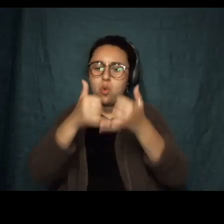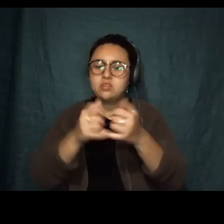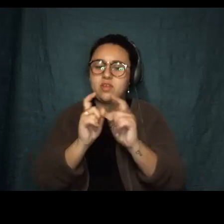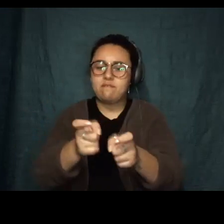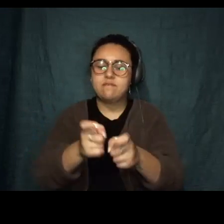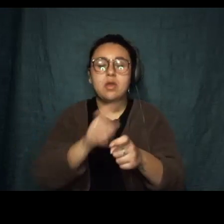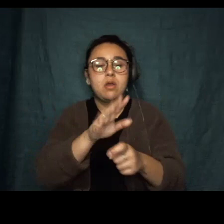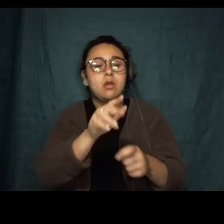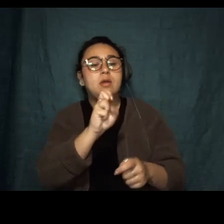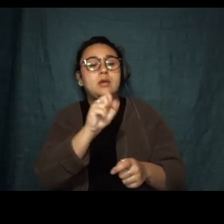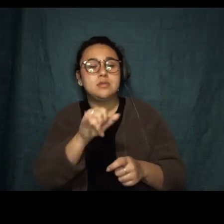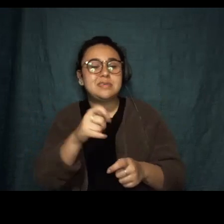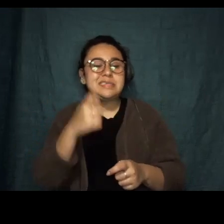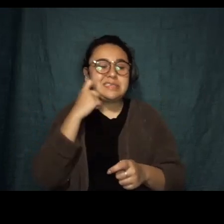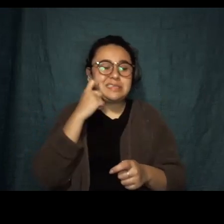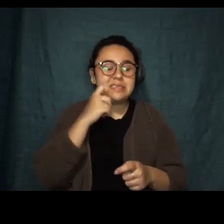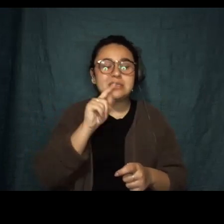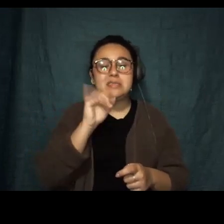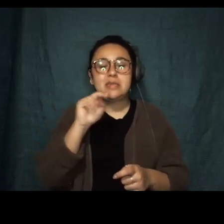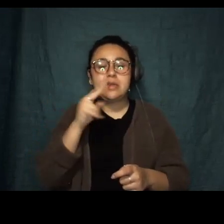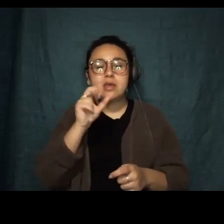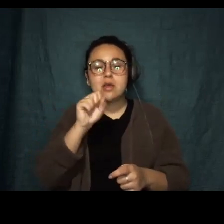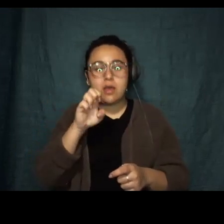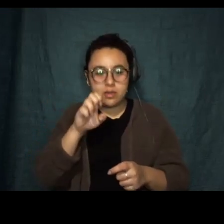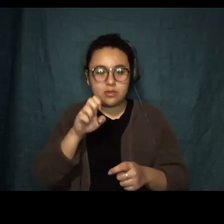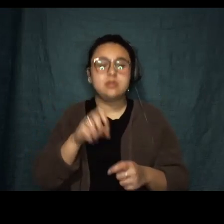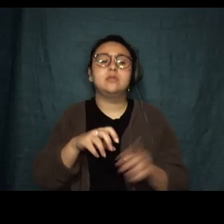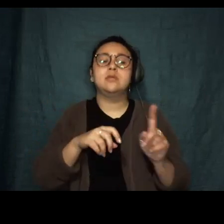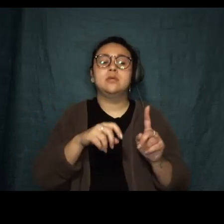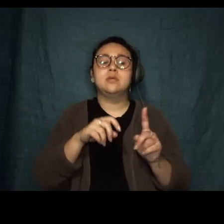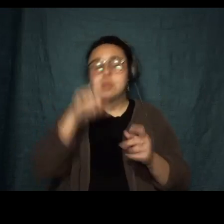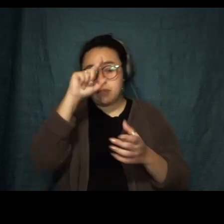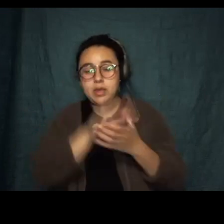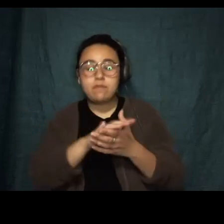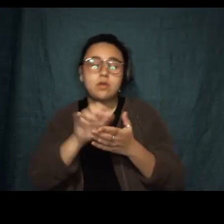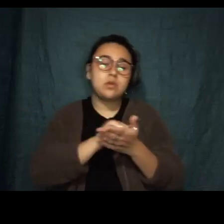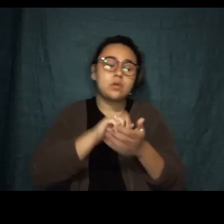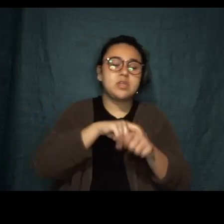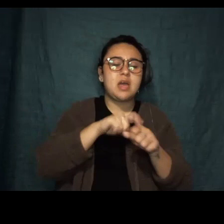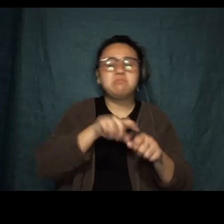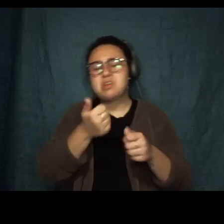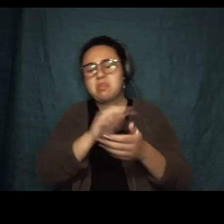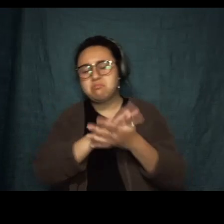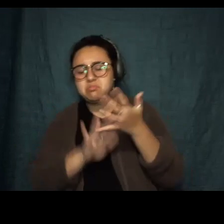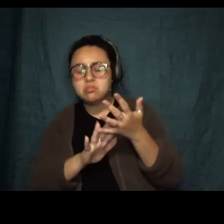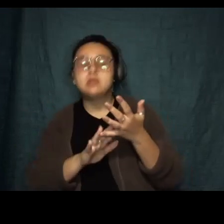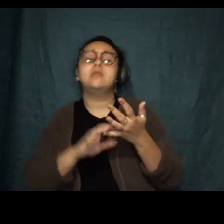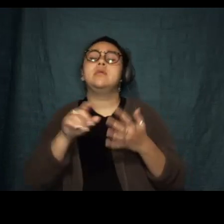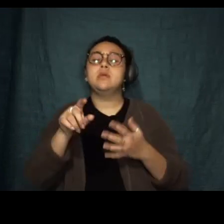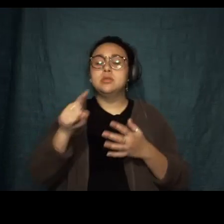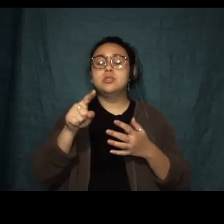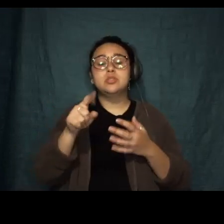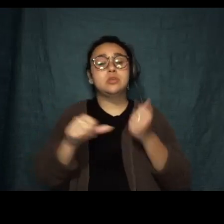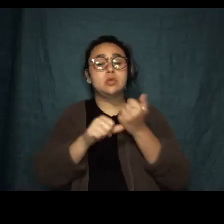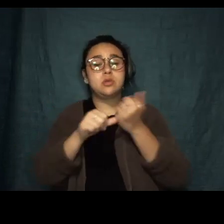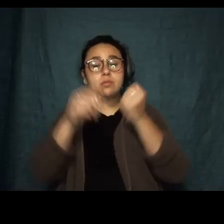House, Granta, The Paris Review, The Sun, McSweeney's, The Believer, and The New York Times. She is an associate professor at the University of Iowa